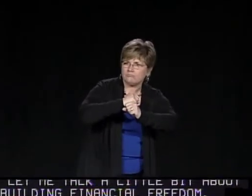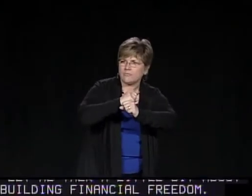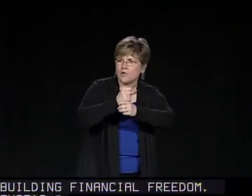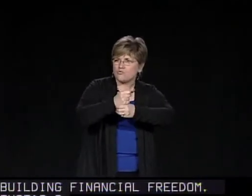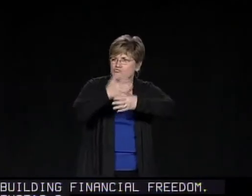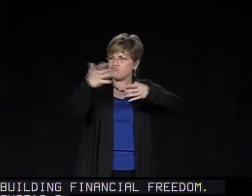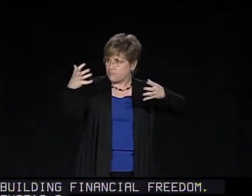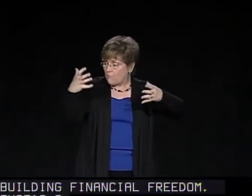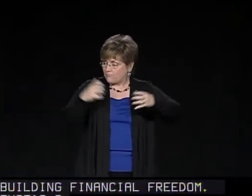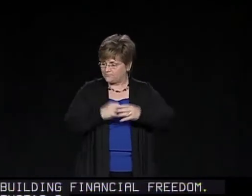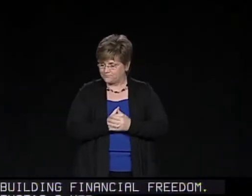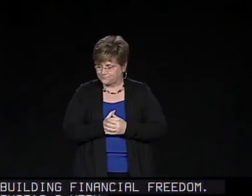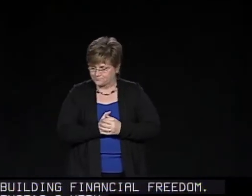and a task to undertake.